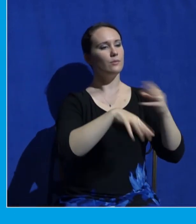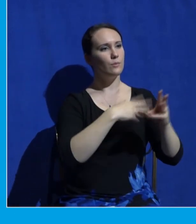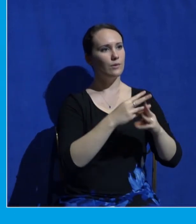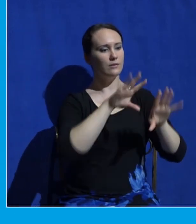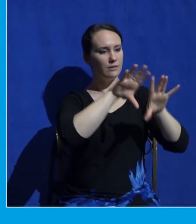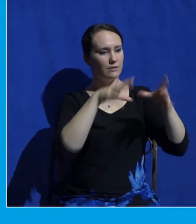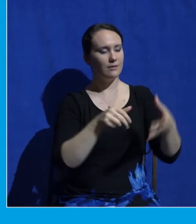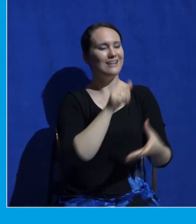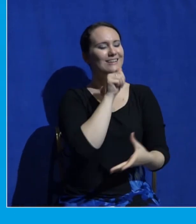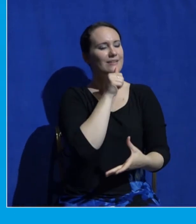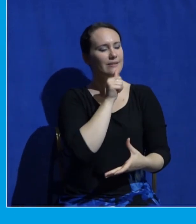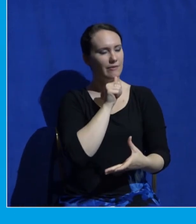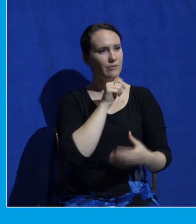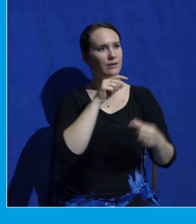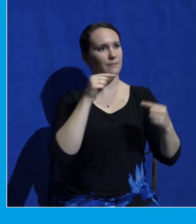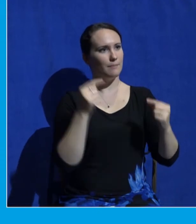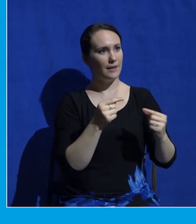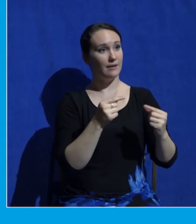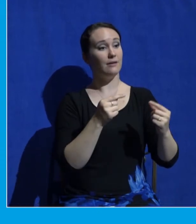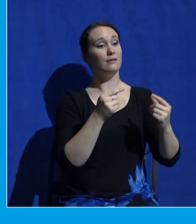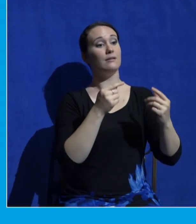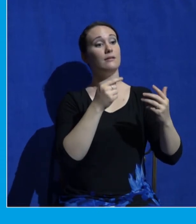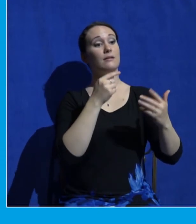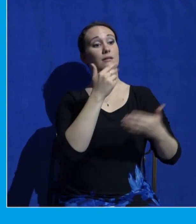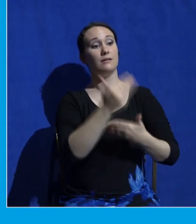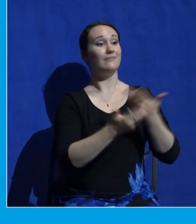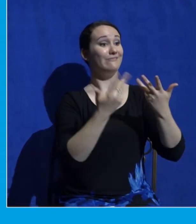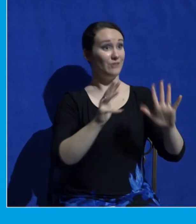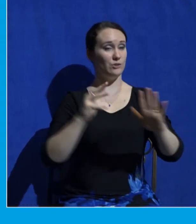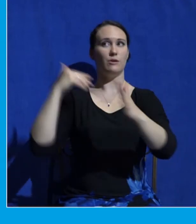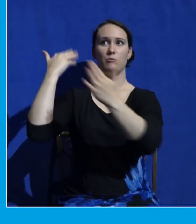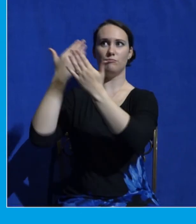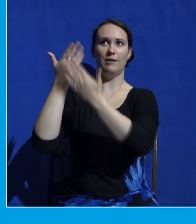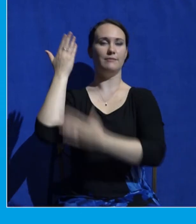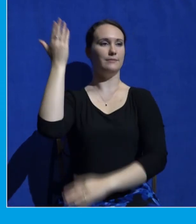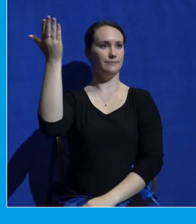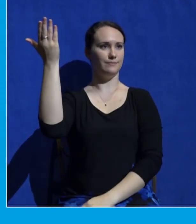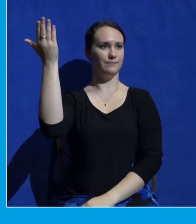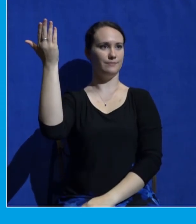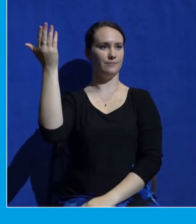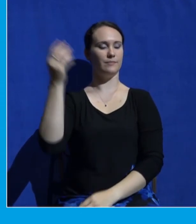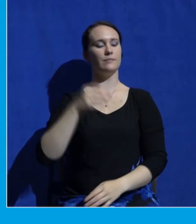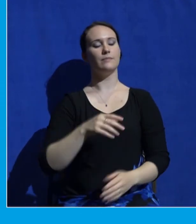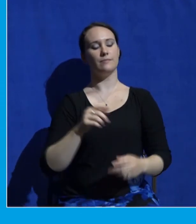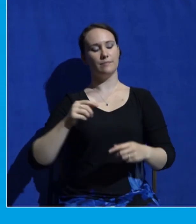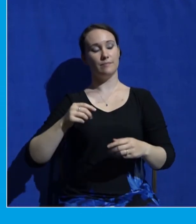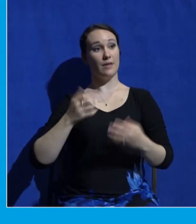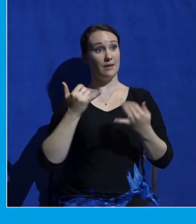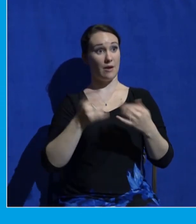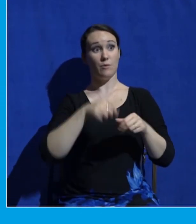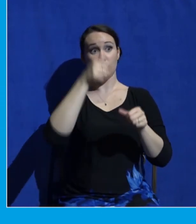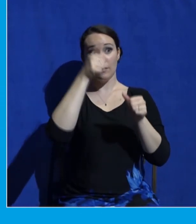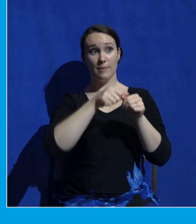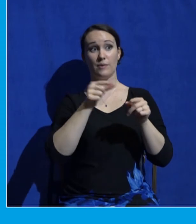show you one more thing? Maybe just a couple more things. This is so good. So remember this word transfigured? Jesus was transfigured before them?